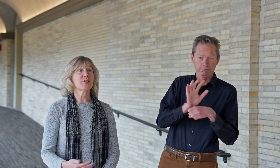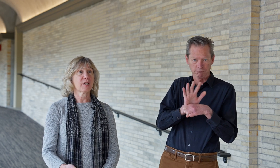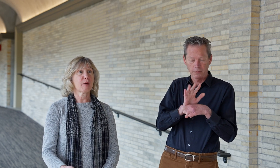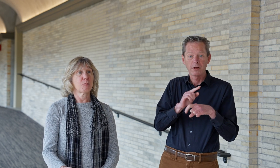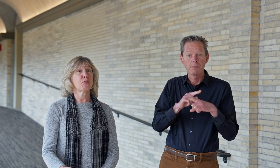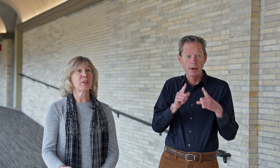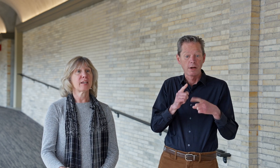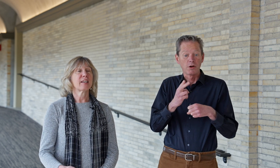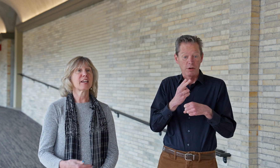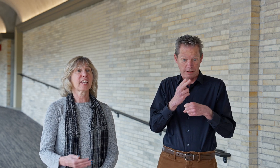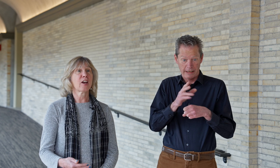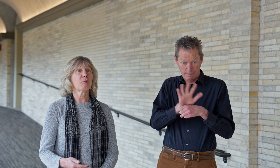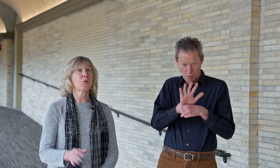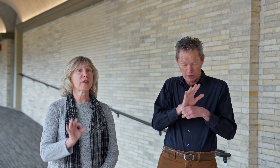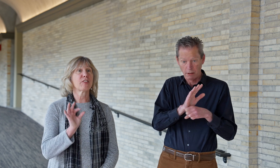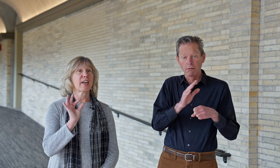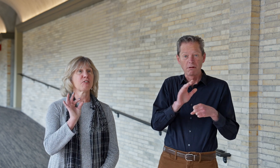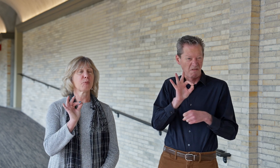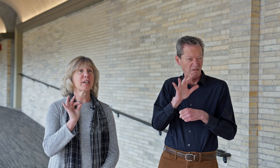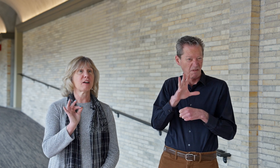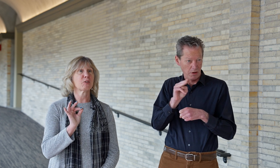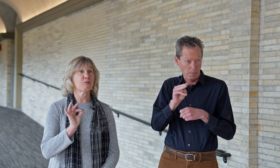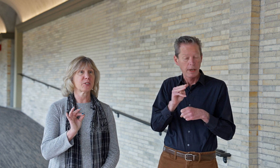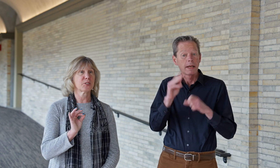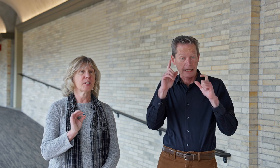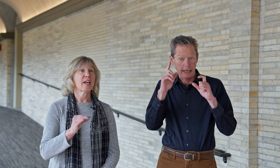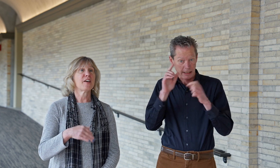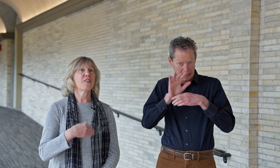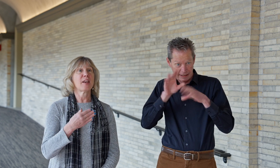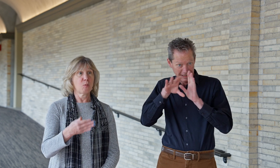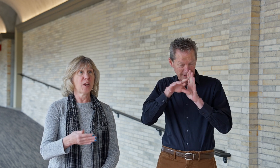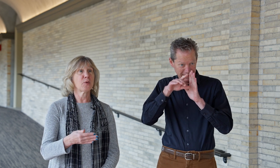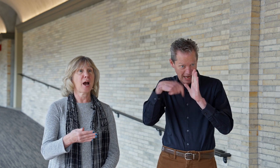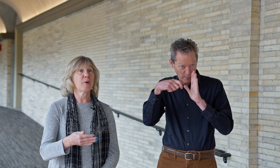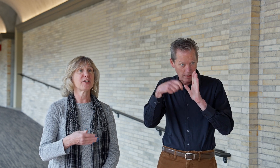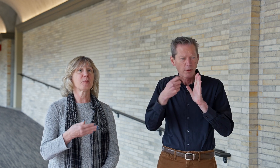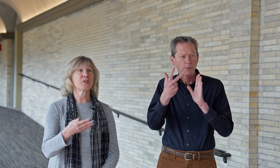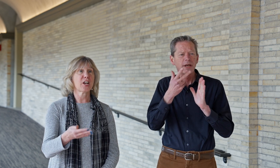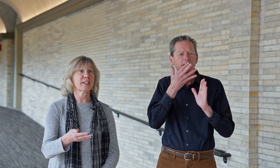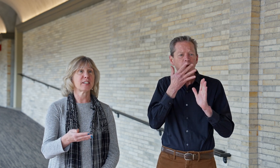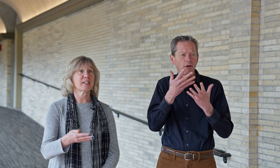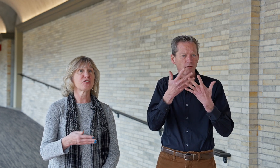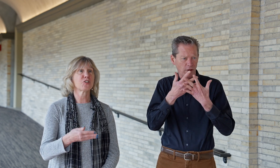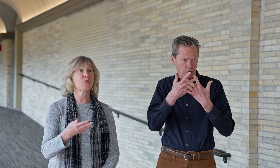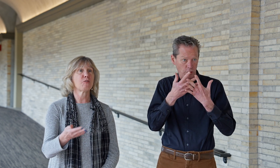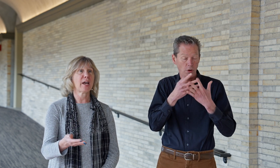the movie in a camera with a three color filter, and then when you got ready to project it and show the final